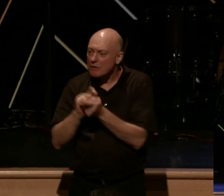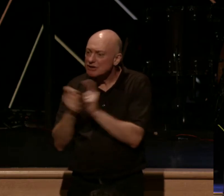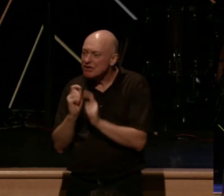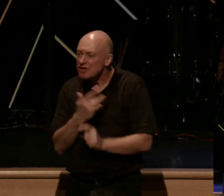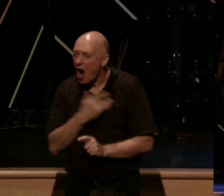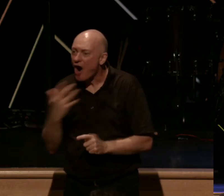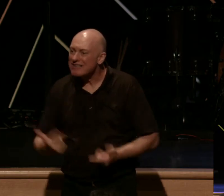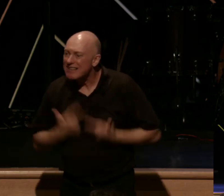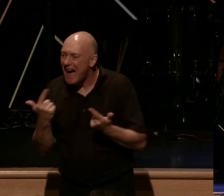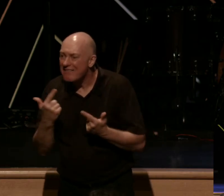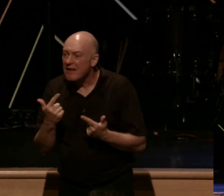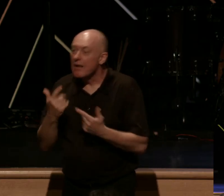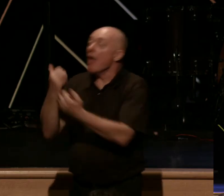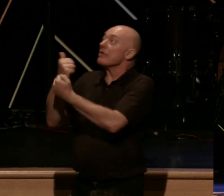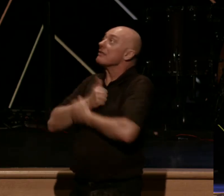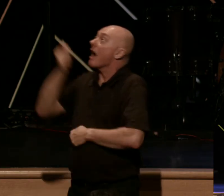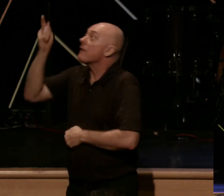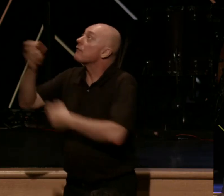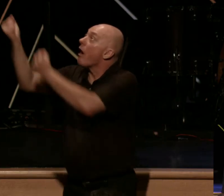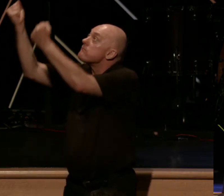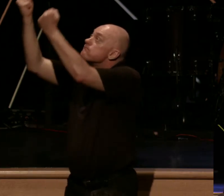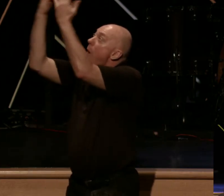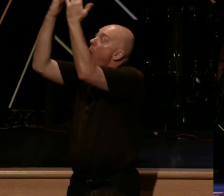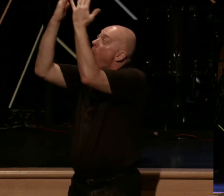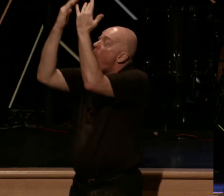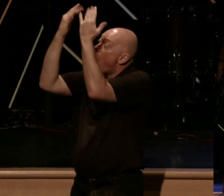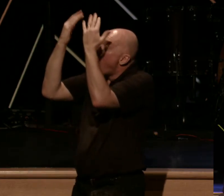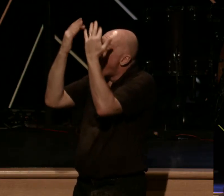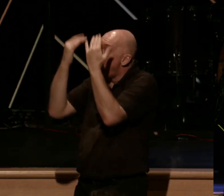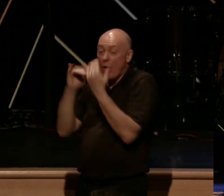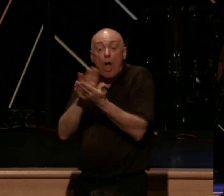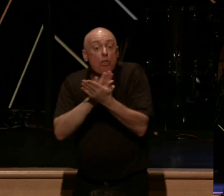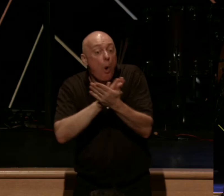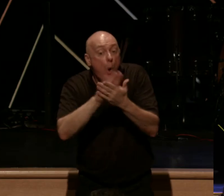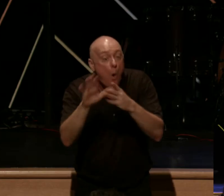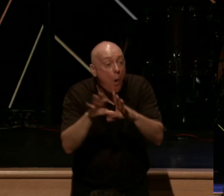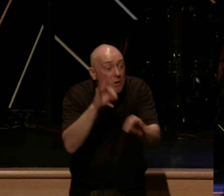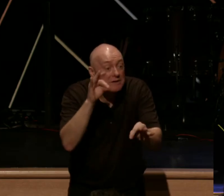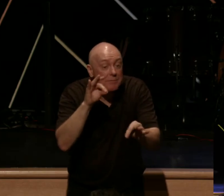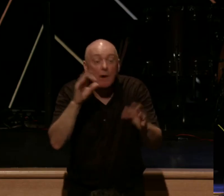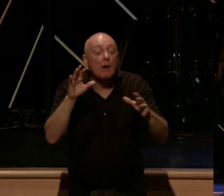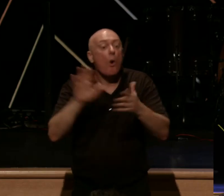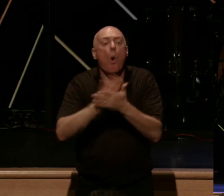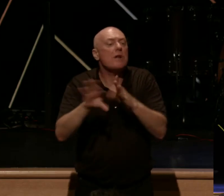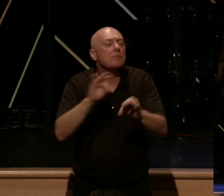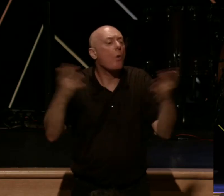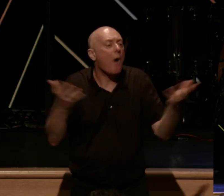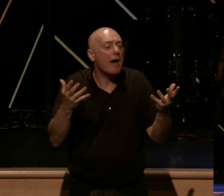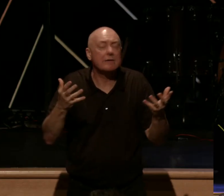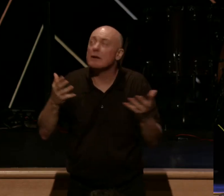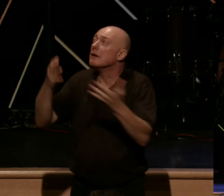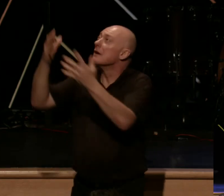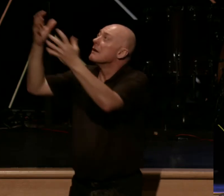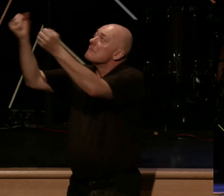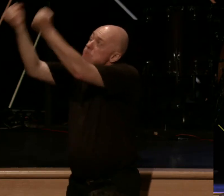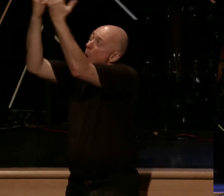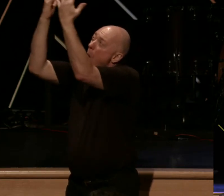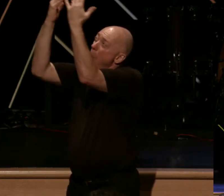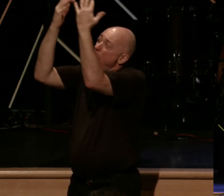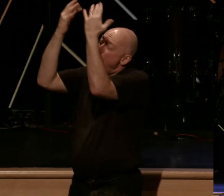and lives. The love of God flows to us. The Holy Spirit as we call upon him and ask him, he pours out a supernatural understanding of